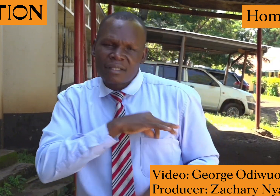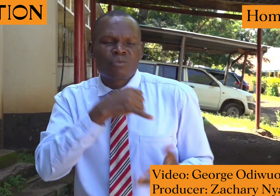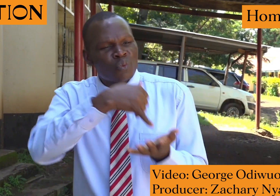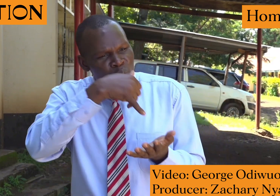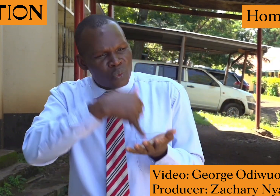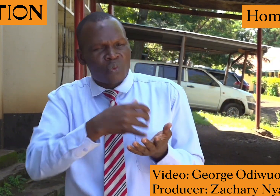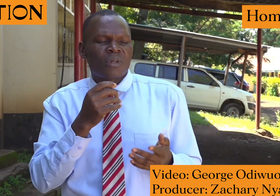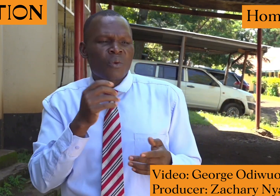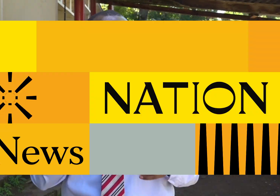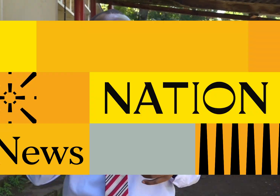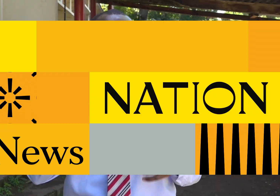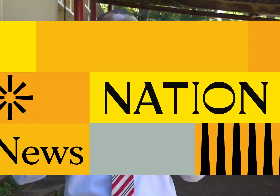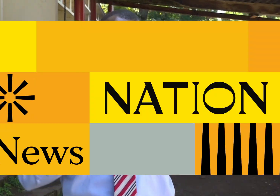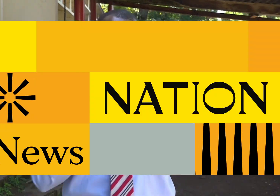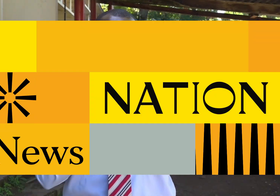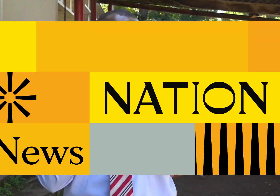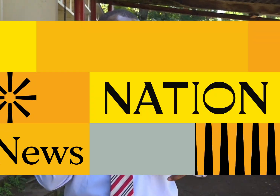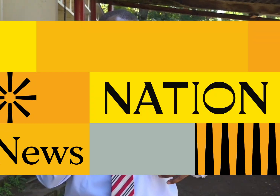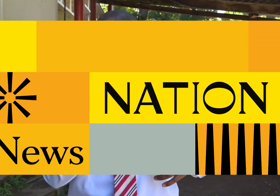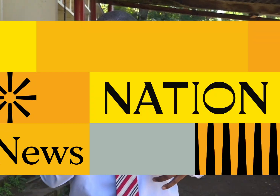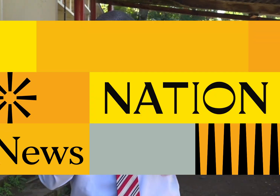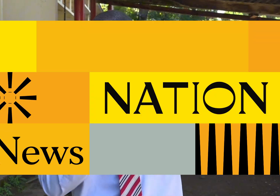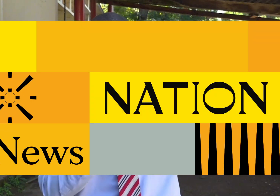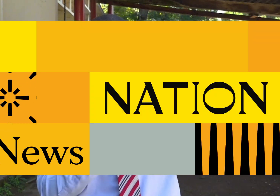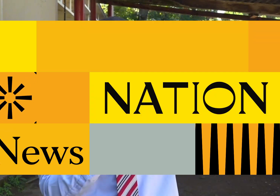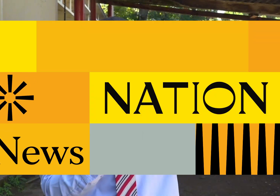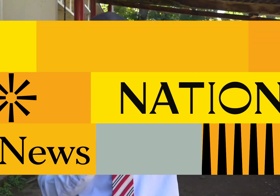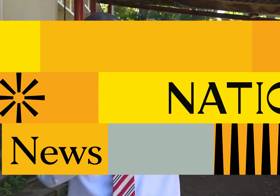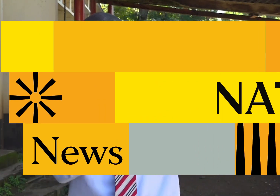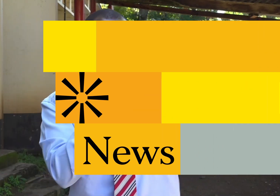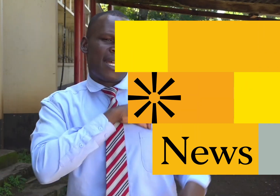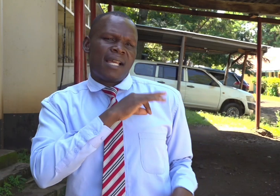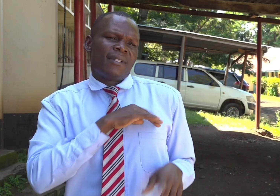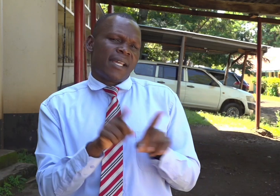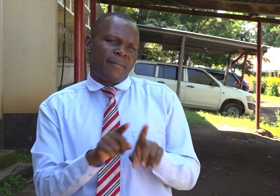training, the benefits maybe those who are HIV positive can get. .